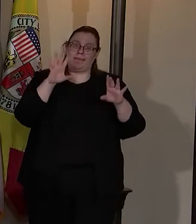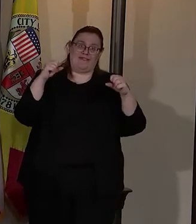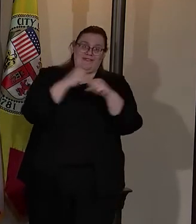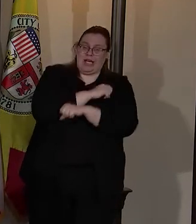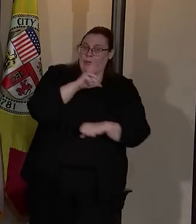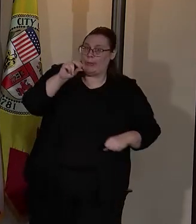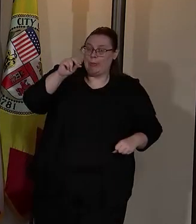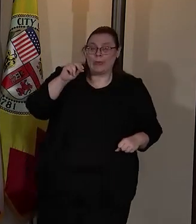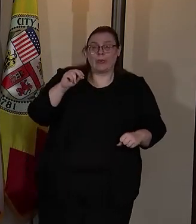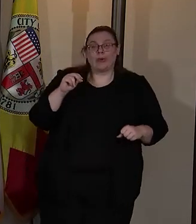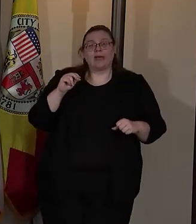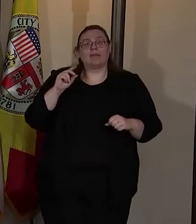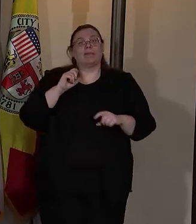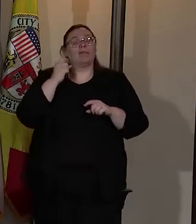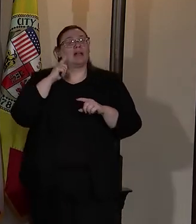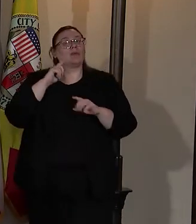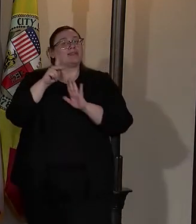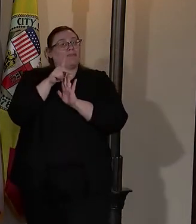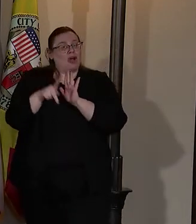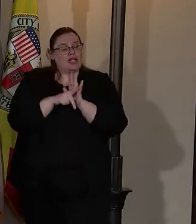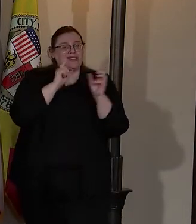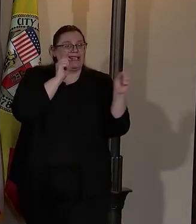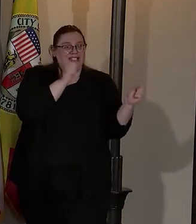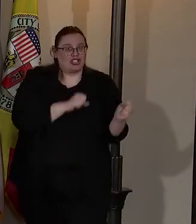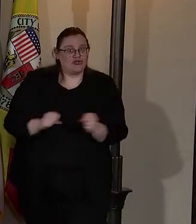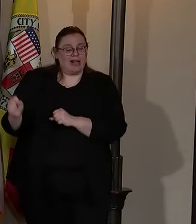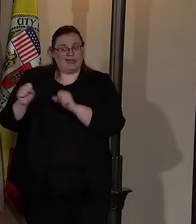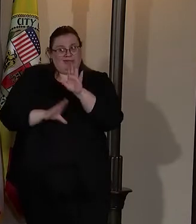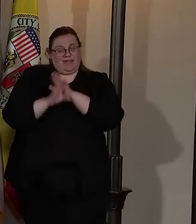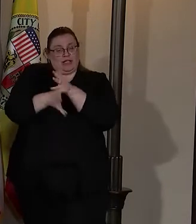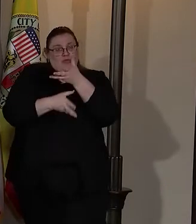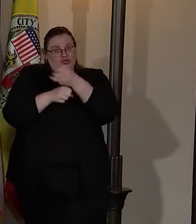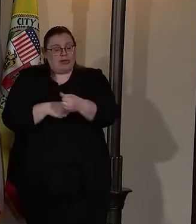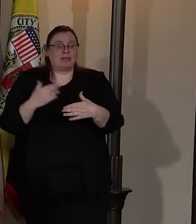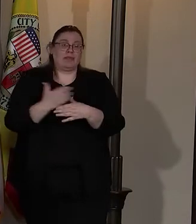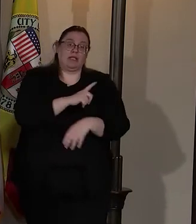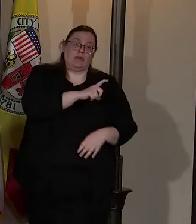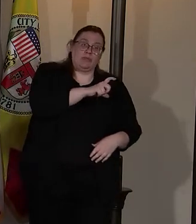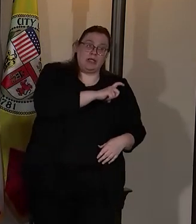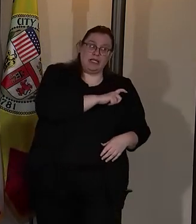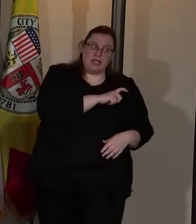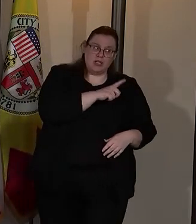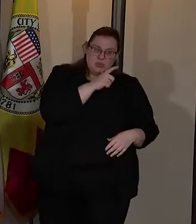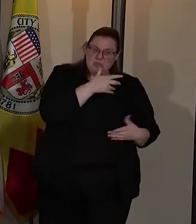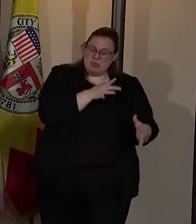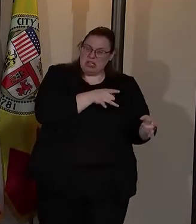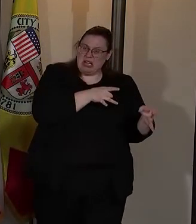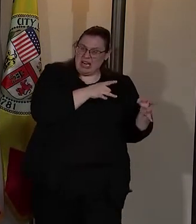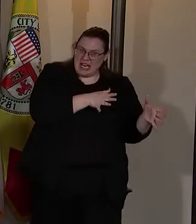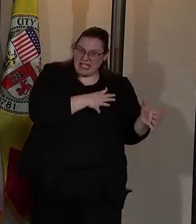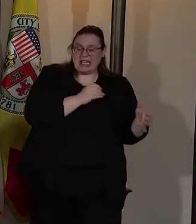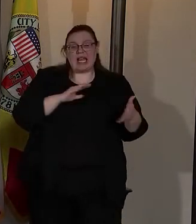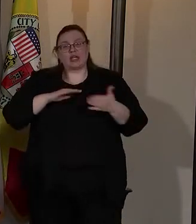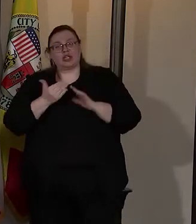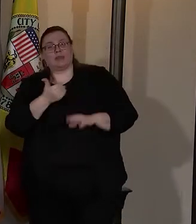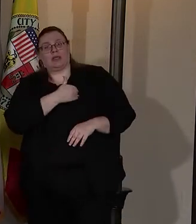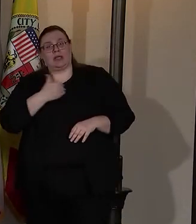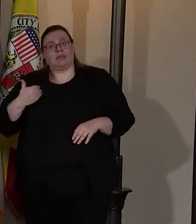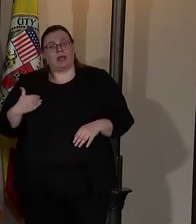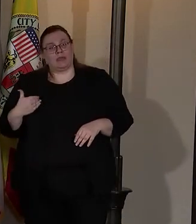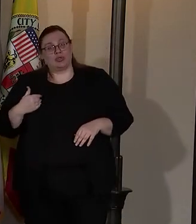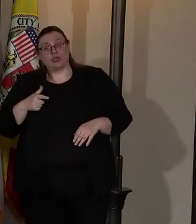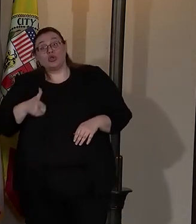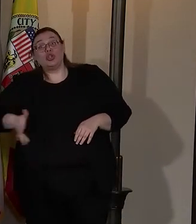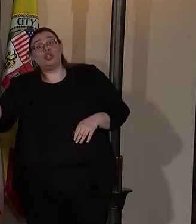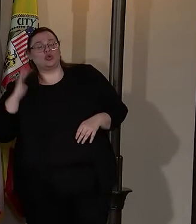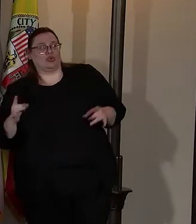as a policy and a strategy for creating trust between police who are hated and by the community members who used to